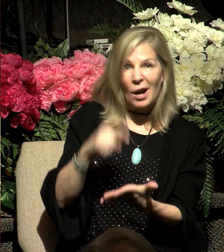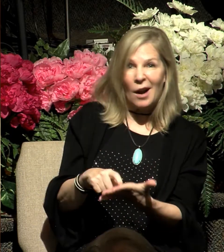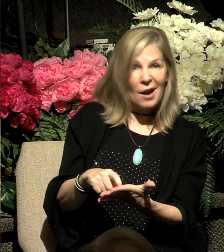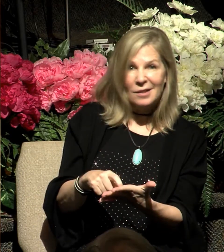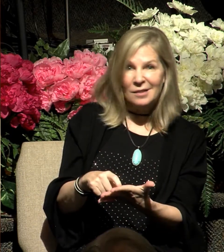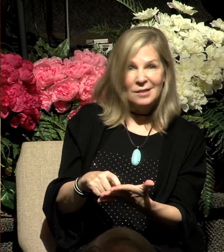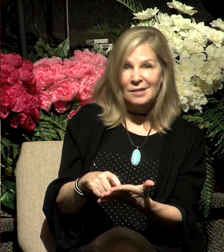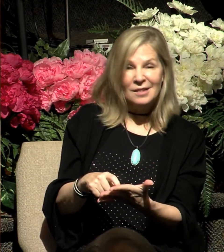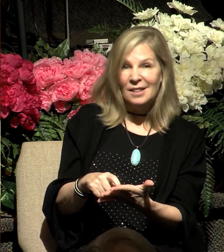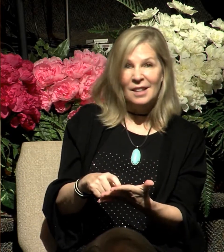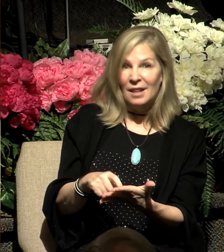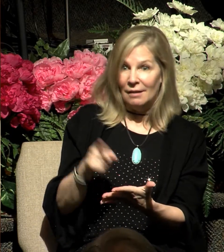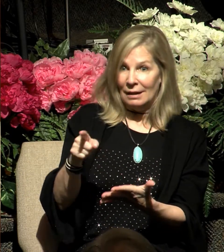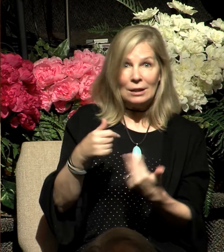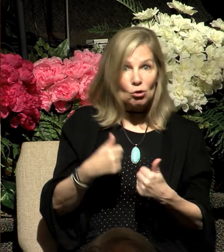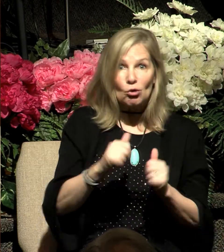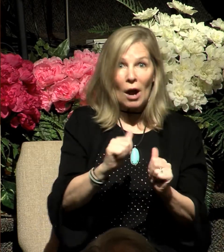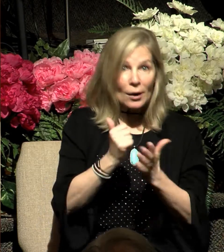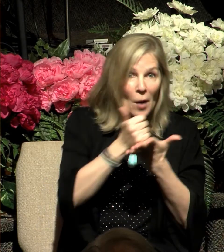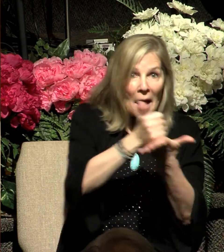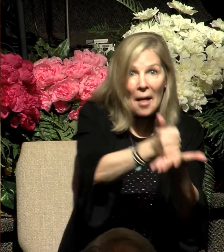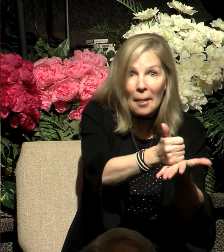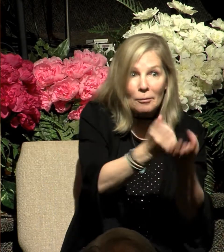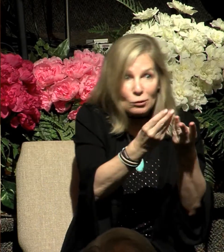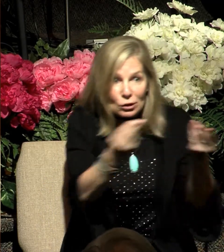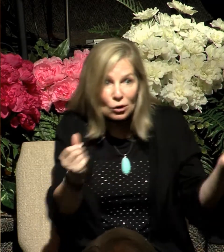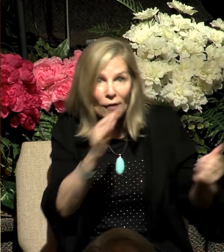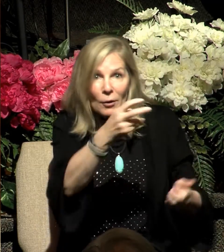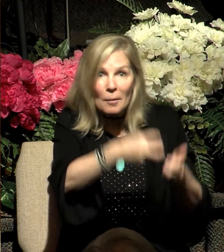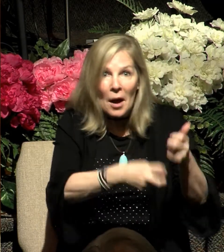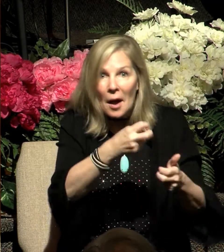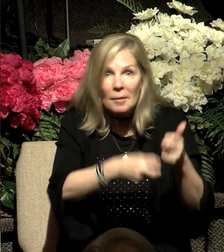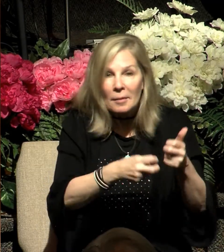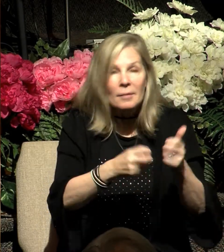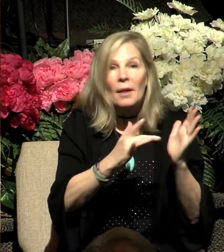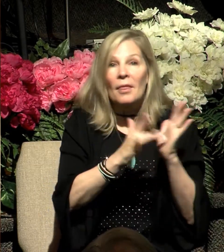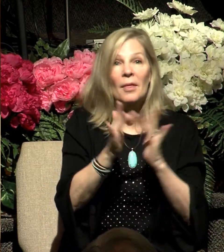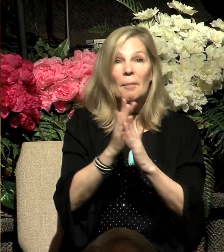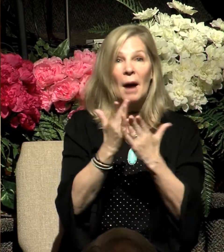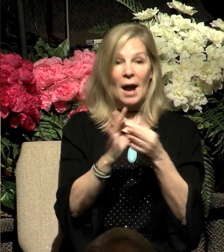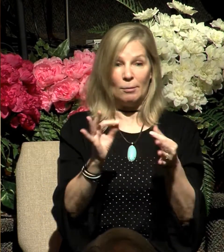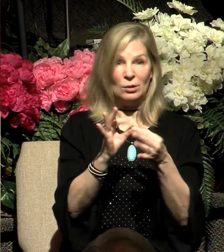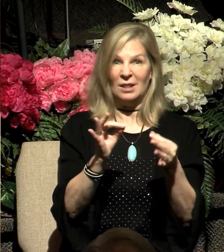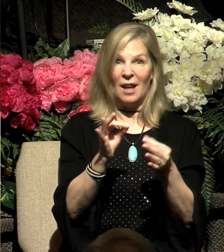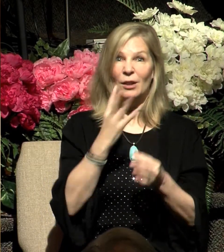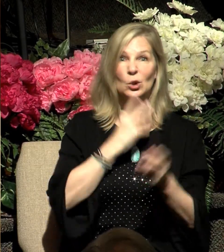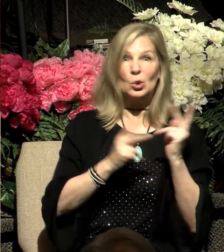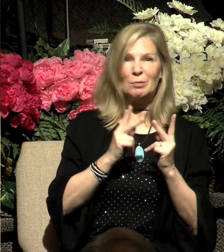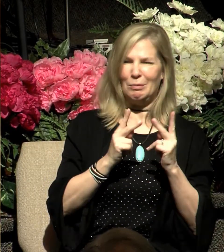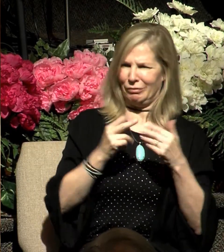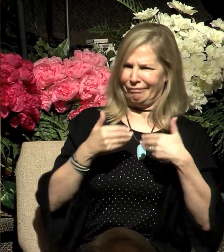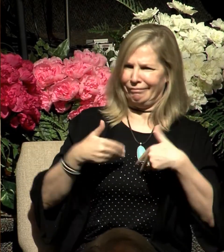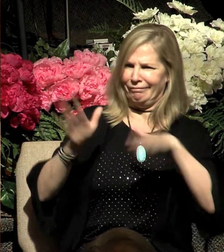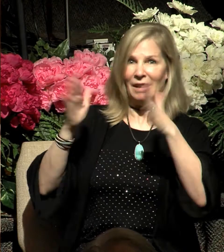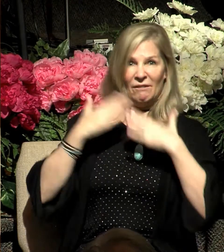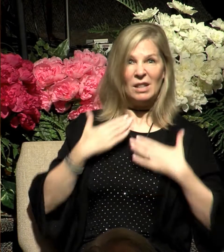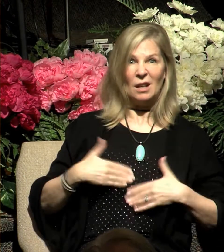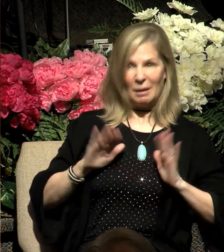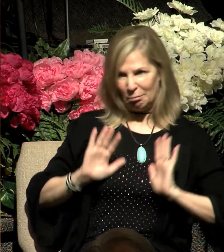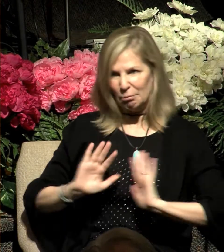to his attempt to resolve their disputes. The Bible says they pushed him away. They physically pushed him away saying,